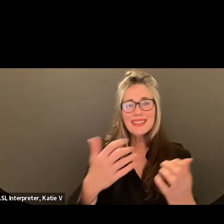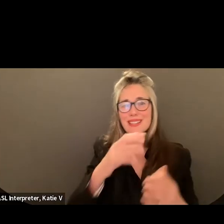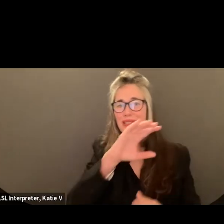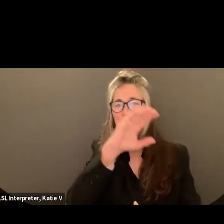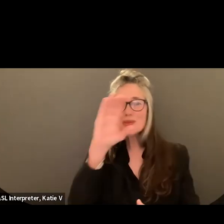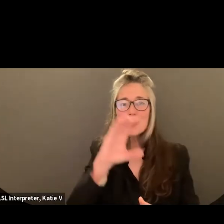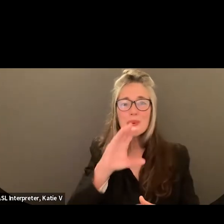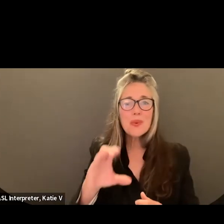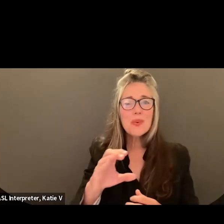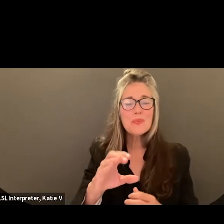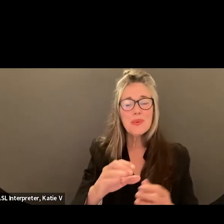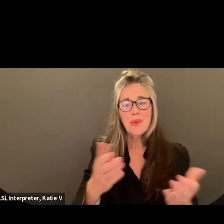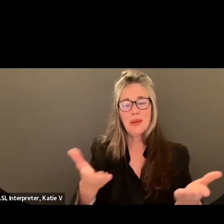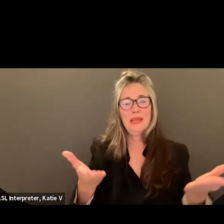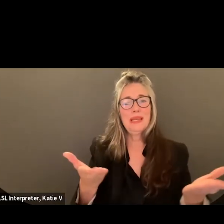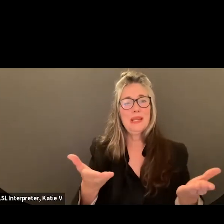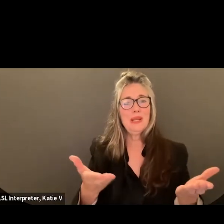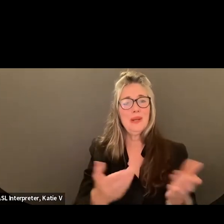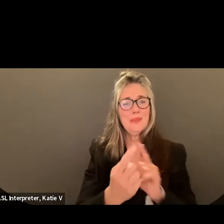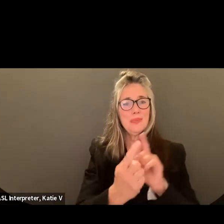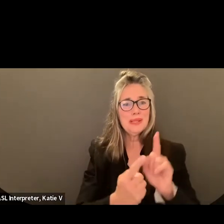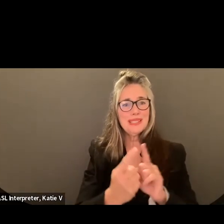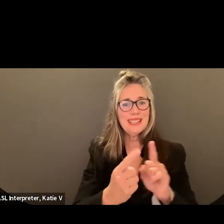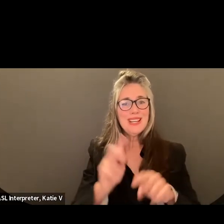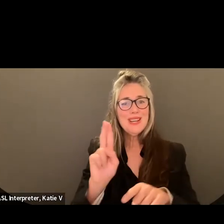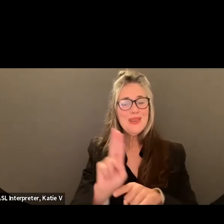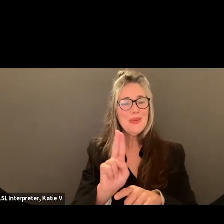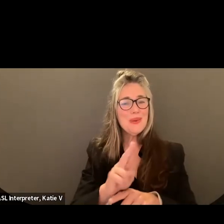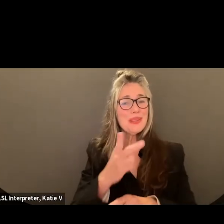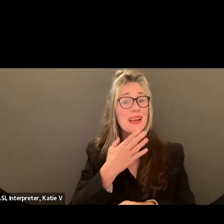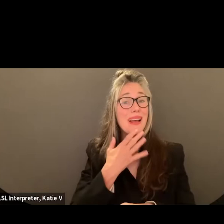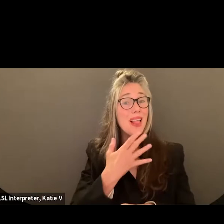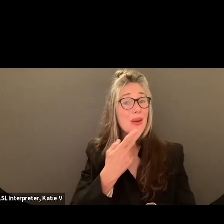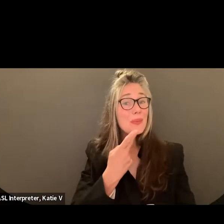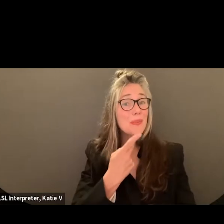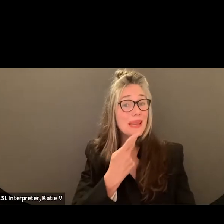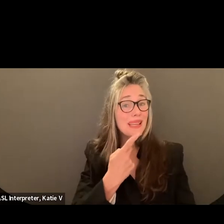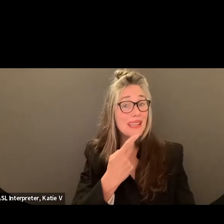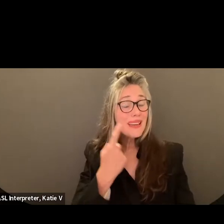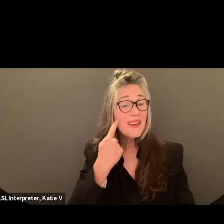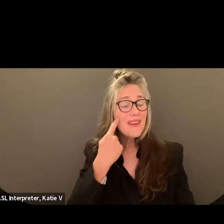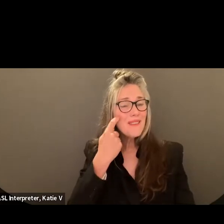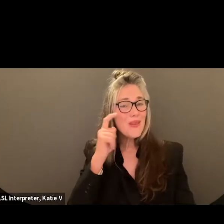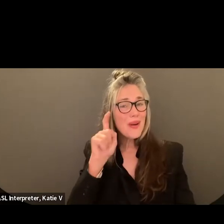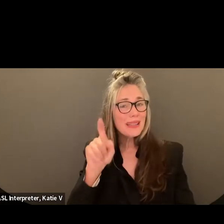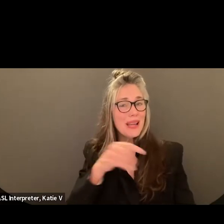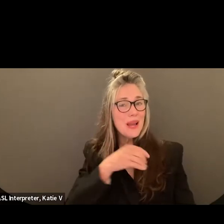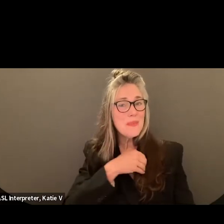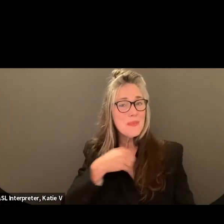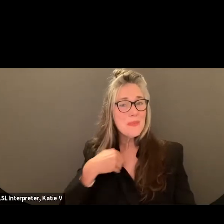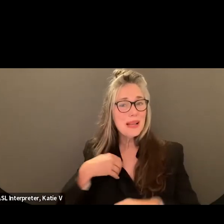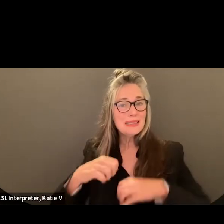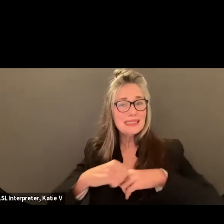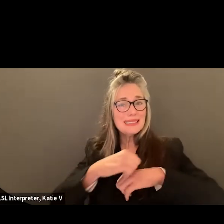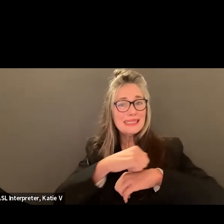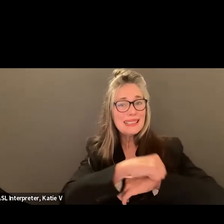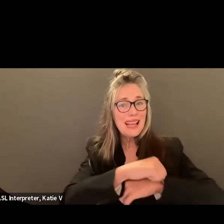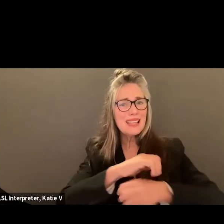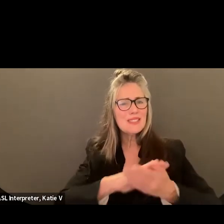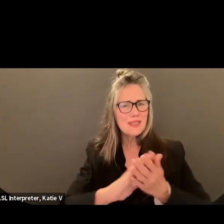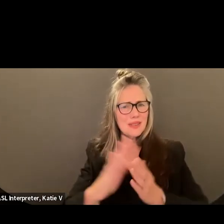Zoom or in person, will notice that we're all wearing pink today to recognize Breast Cancer Awareness Month. I want to